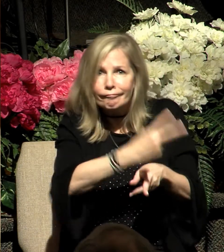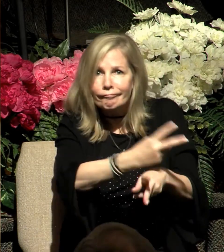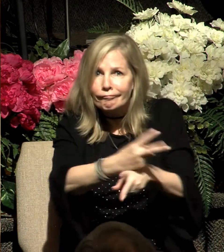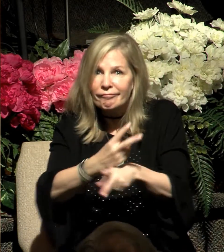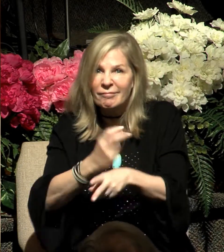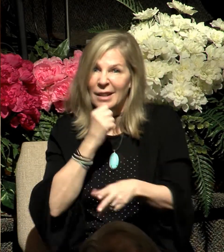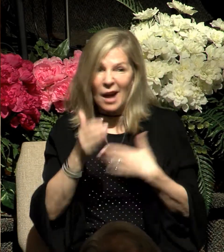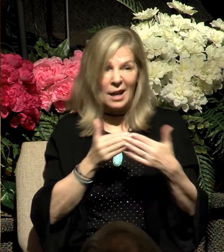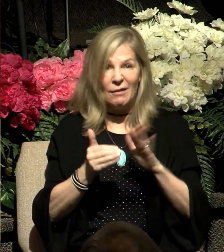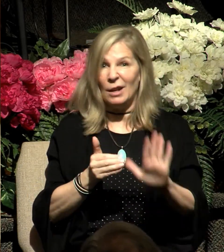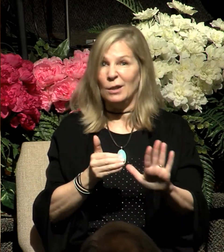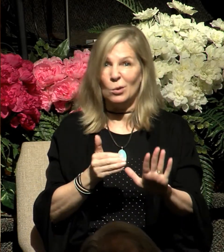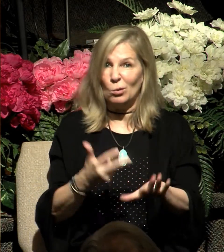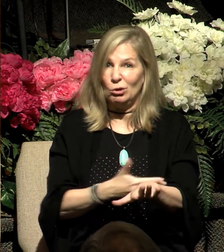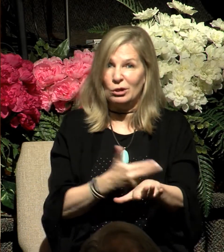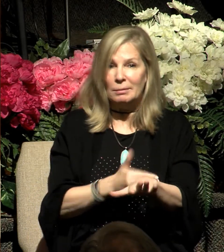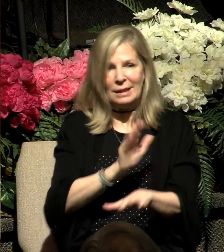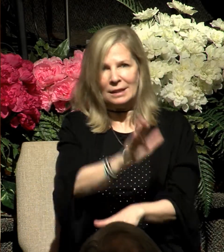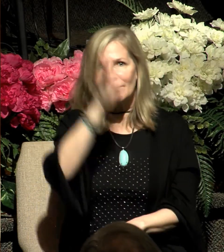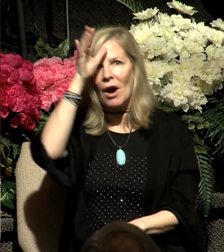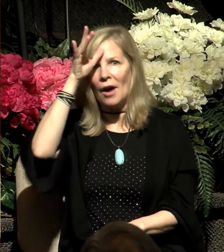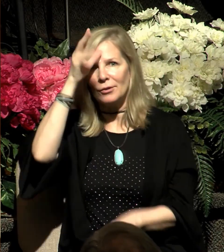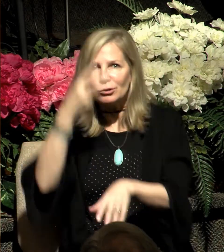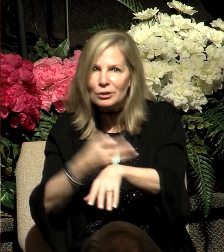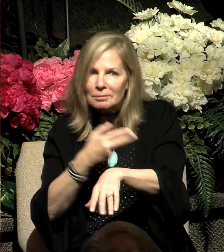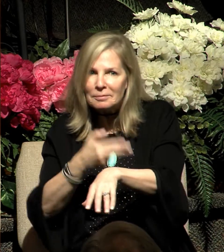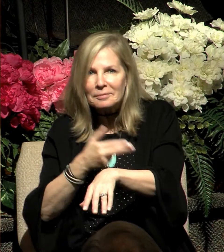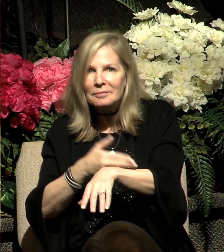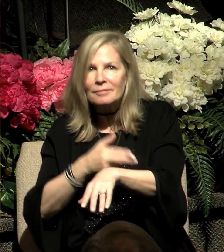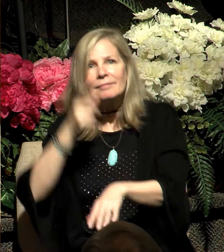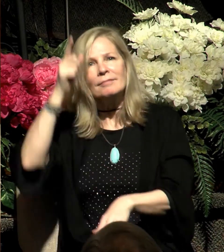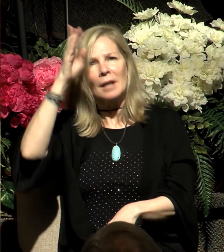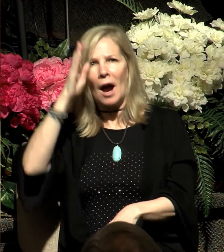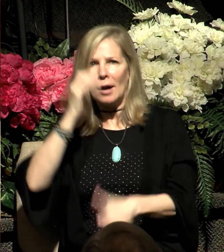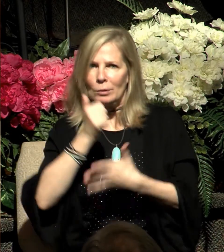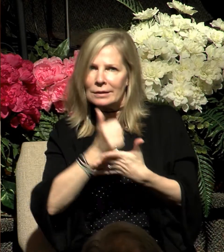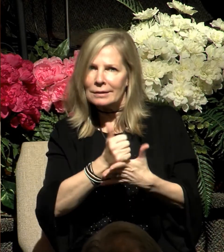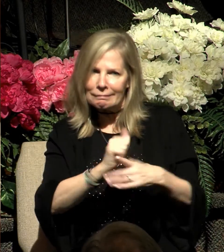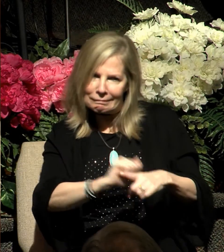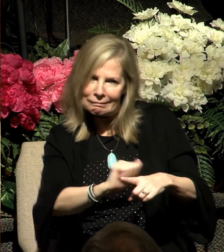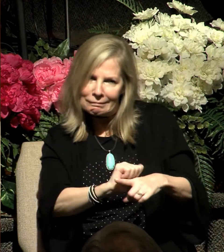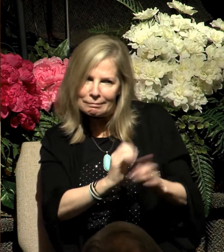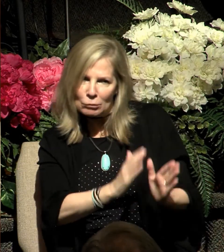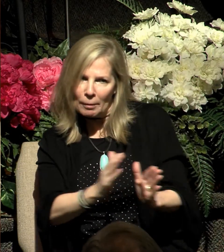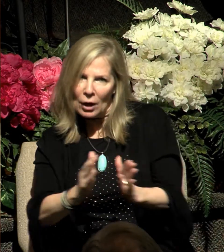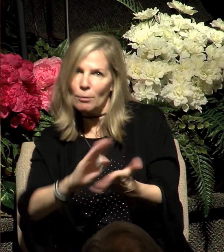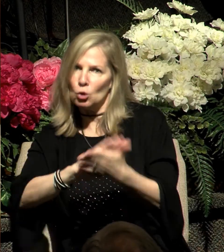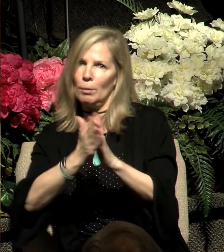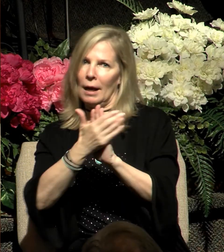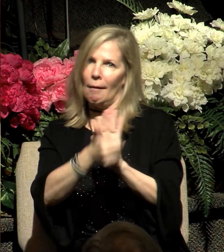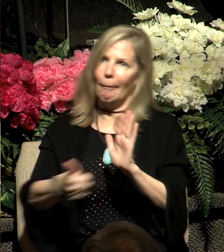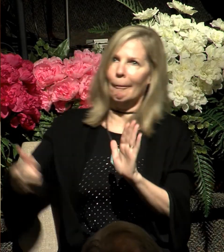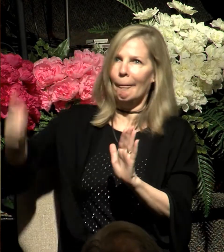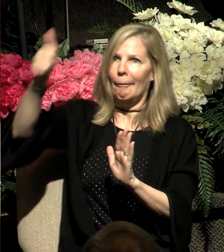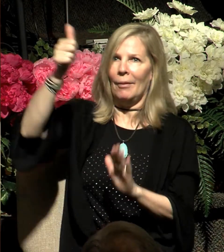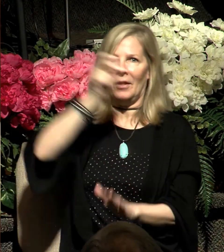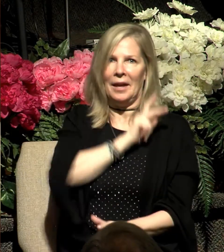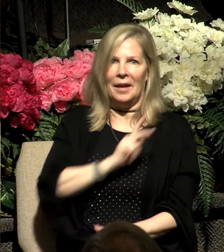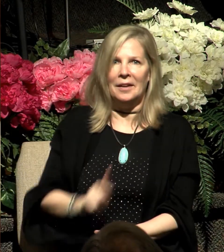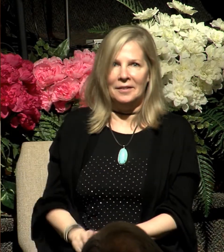his father's sheep, as God was preparing him to be the shepherd king over Israel. And Paul, shortly after he